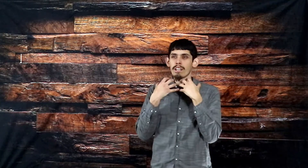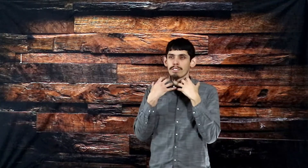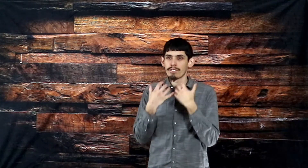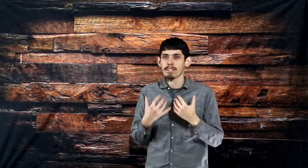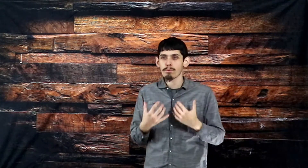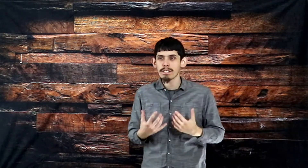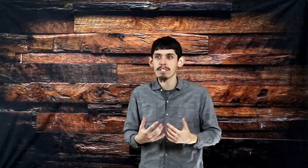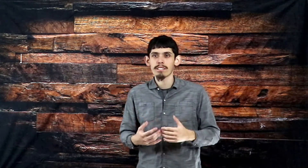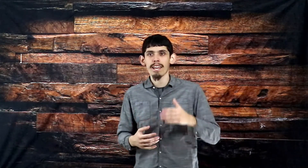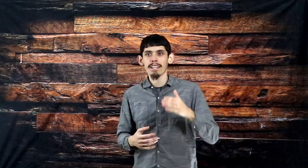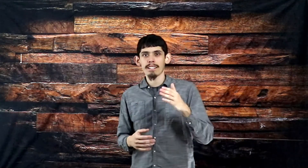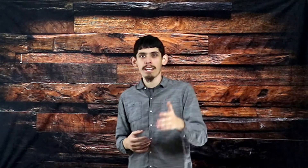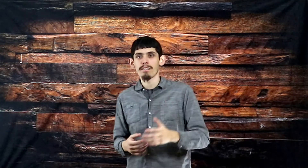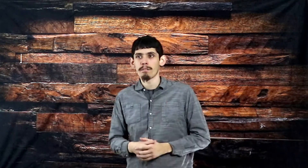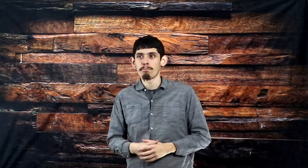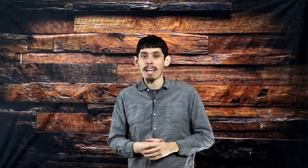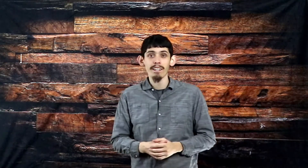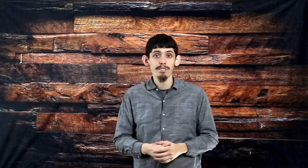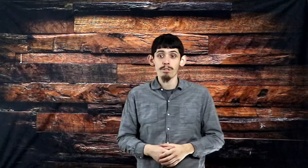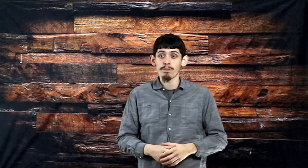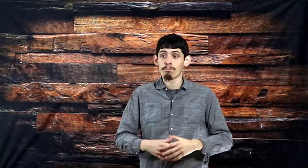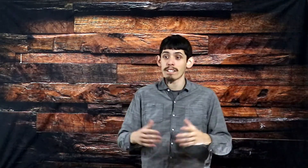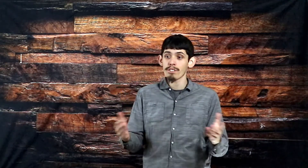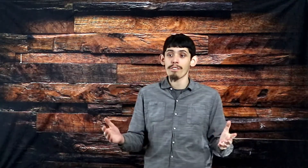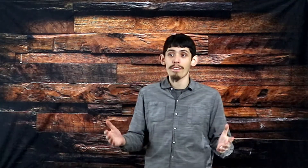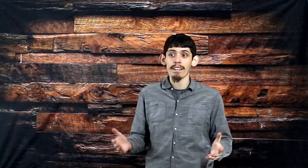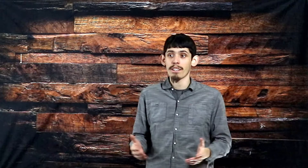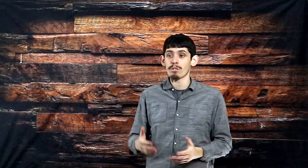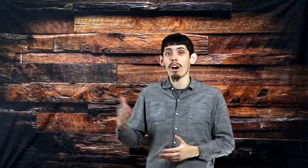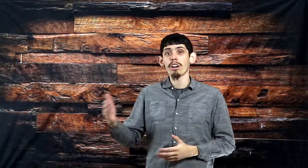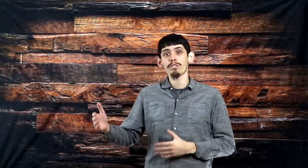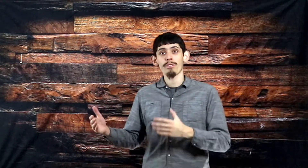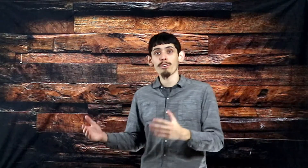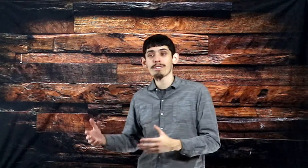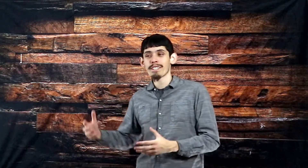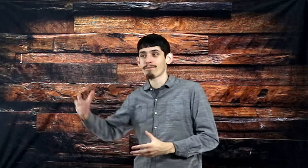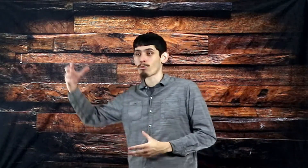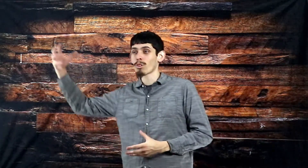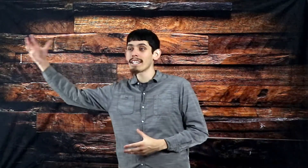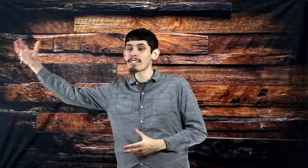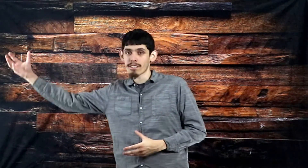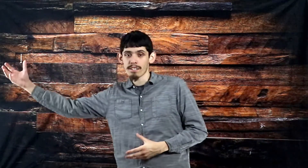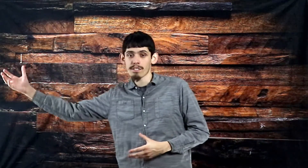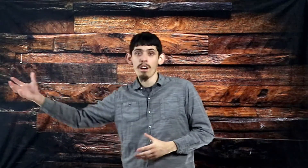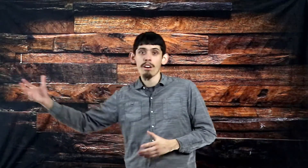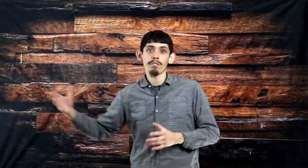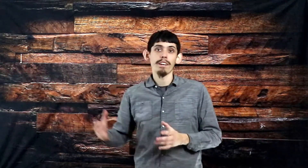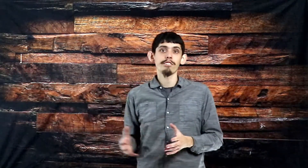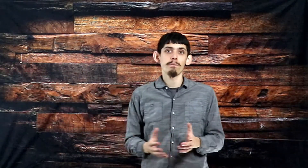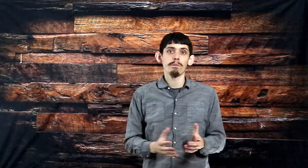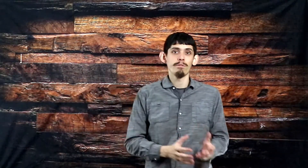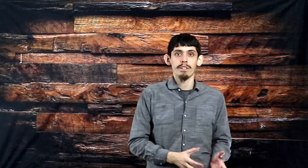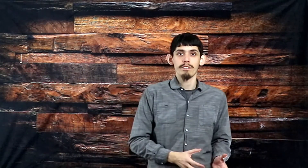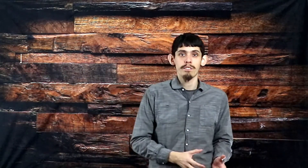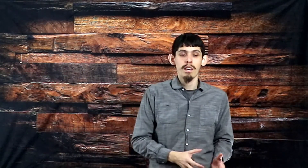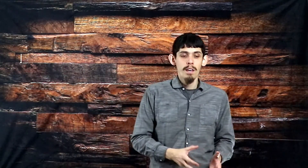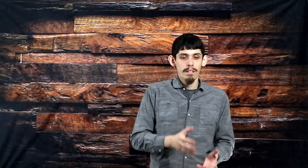that's why Jesus said in the Beatitudes, Blessed are they that do hunger and thirst after righteousness, for they shall be filled. Because